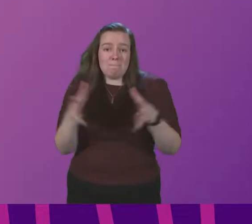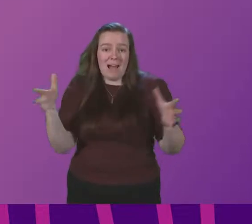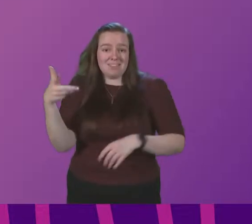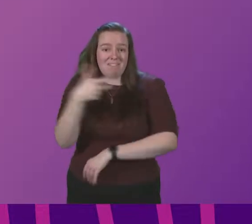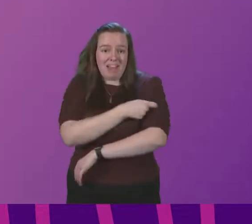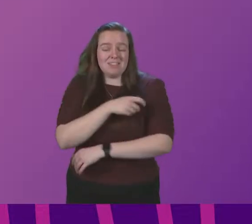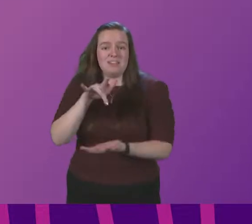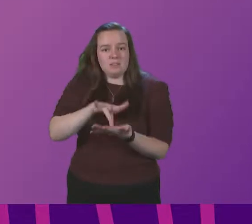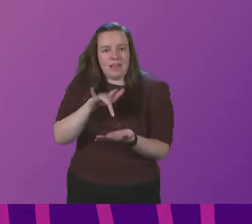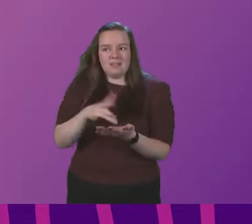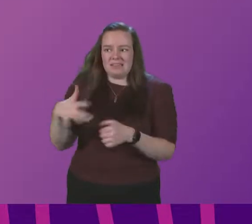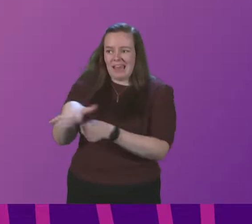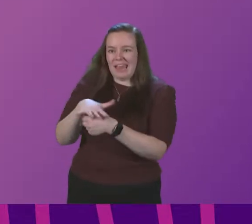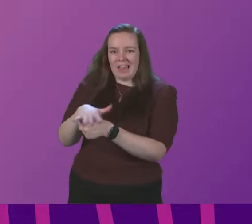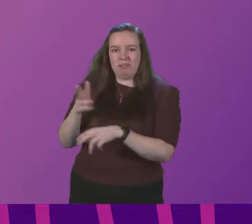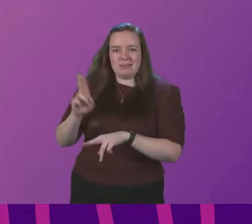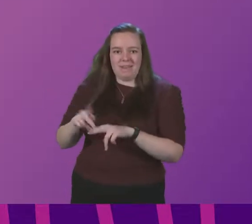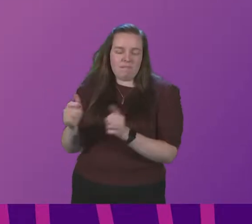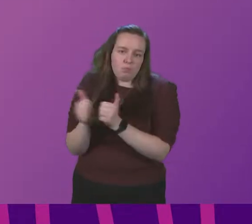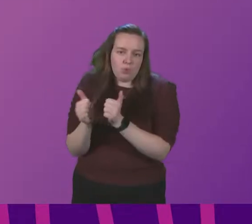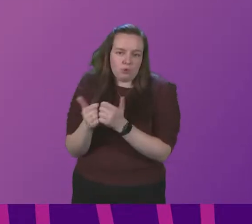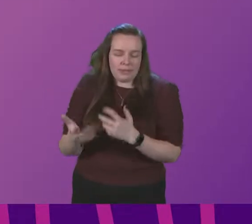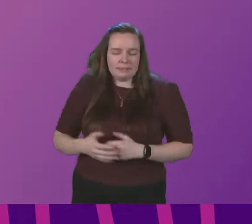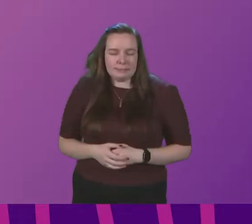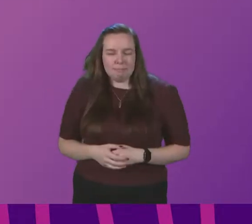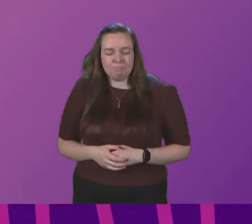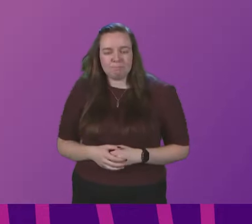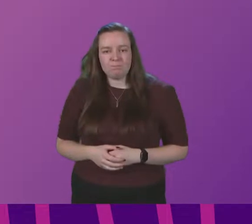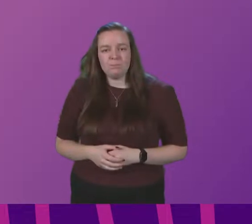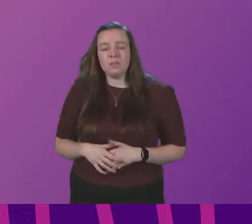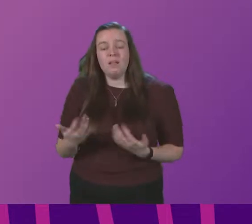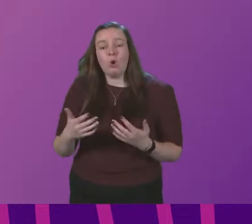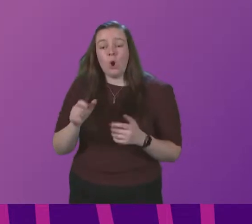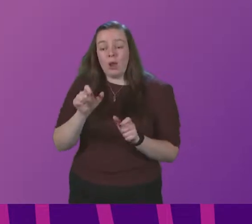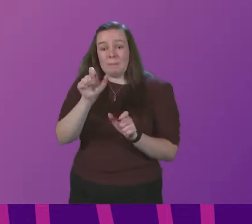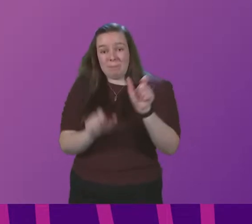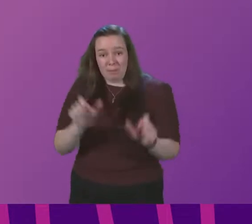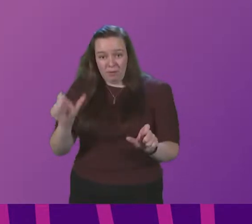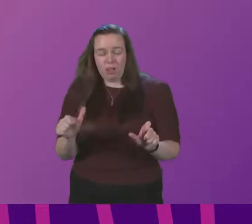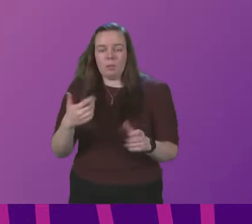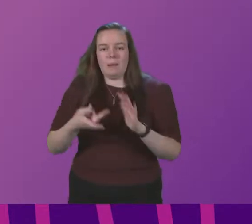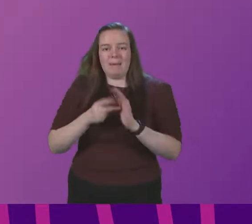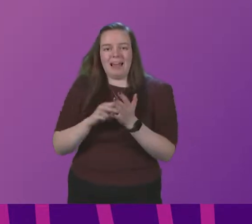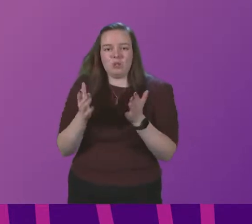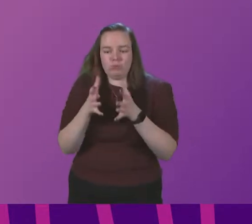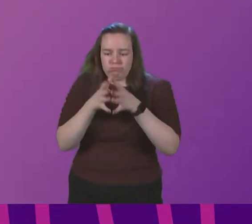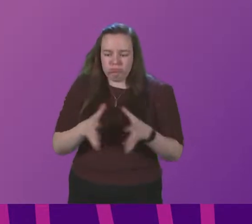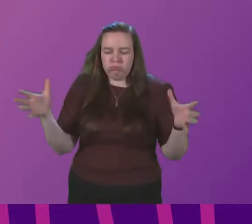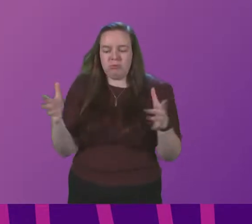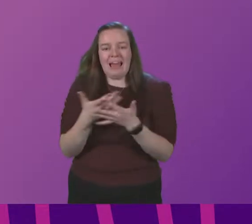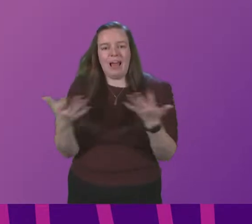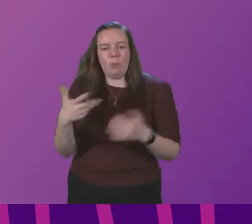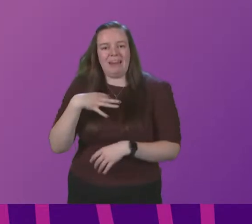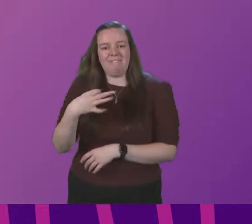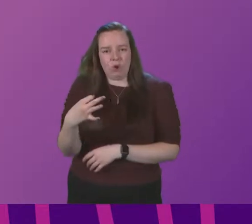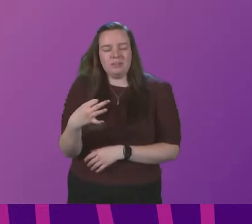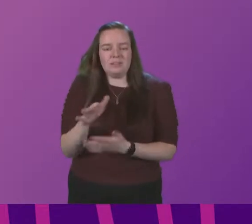centres in areas where this is considered appropriate. In terms of human resources, we plan to extend the number and role of volunteers